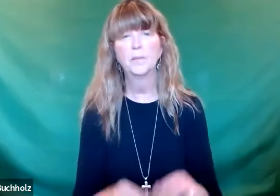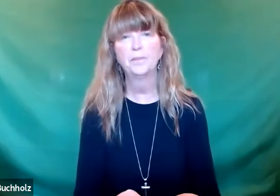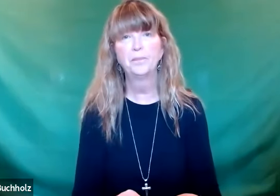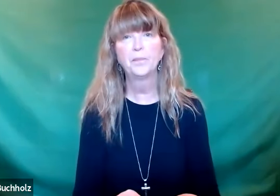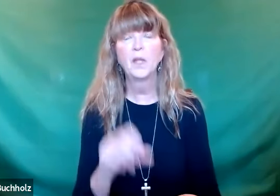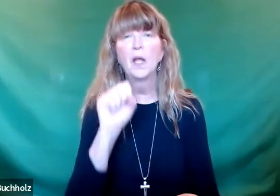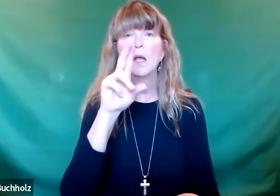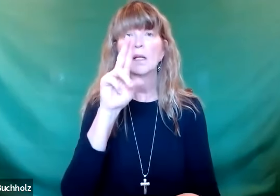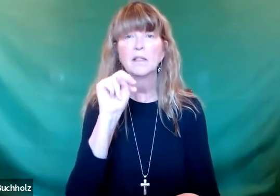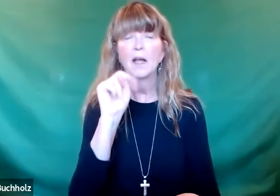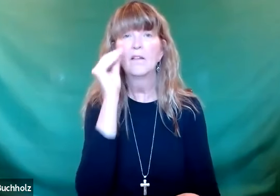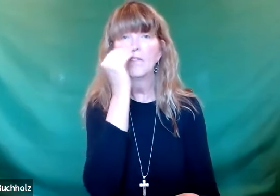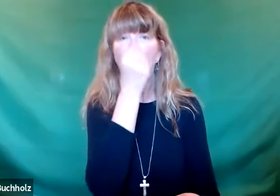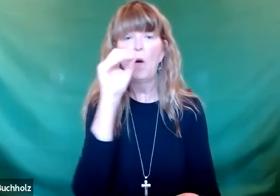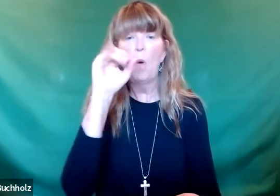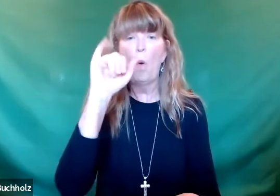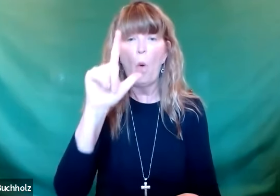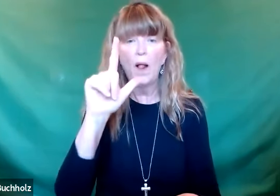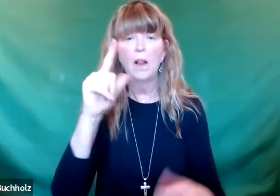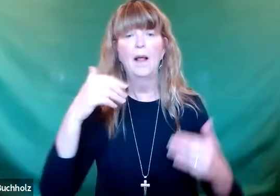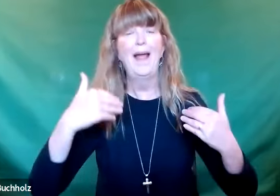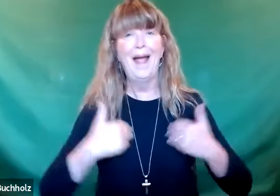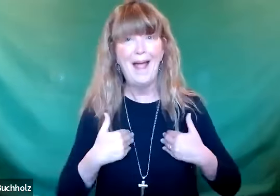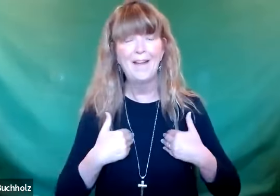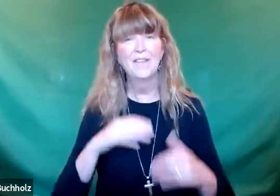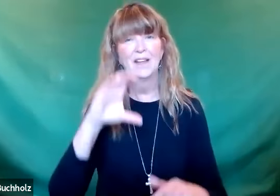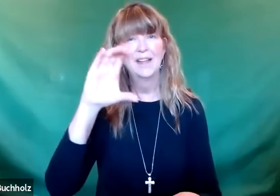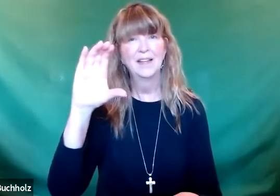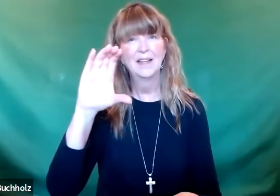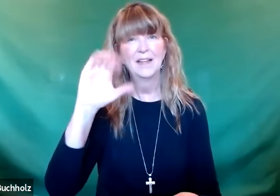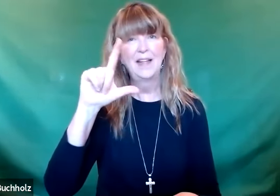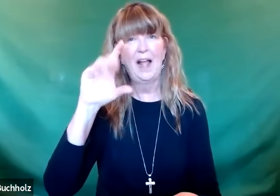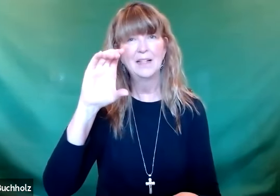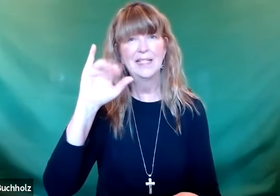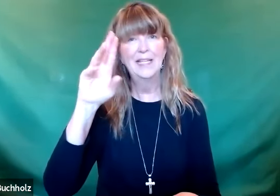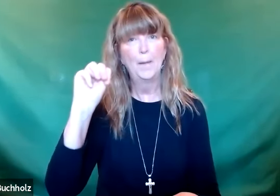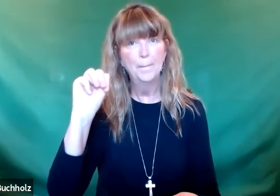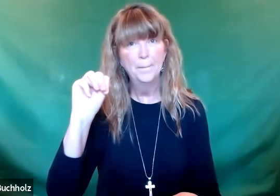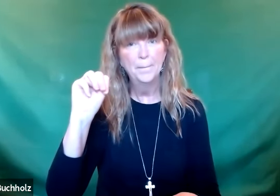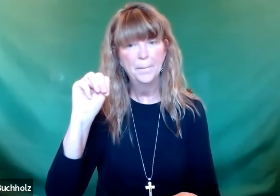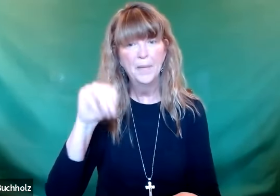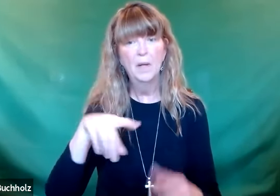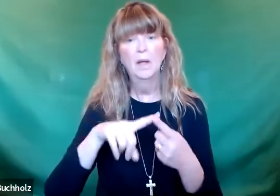purify it again. I thought that was fascinating. The soil has